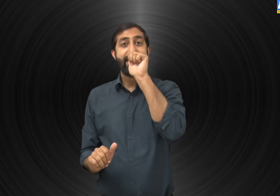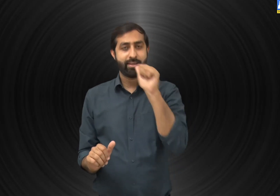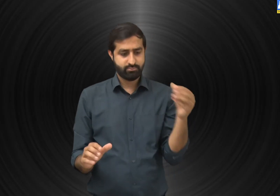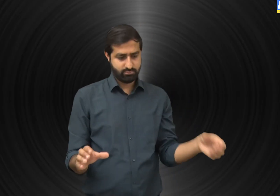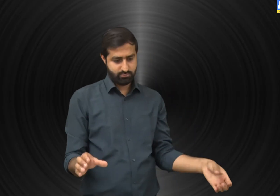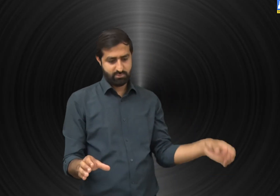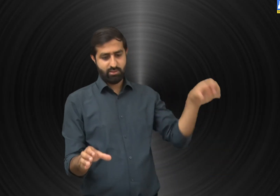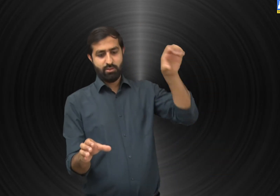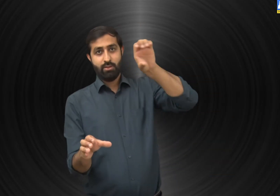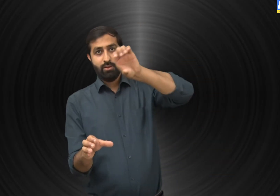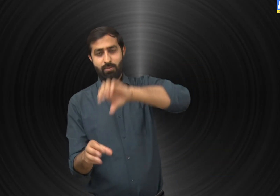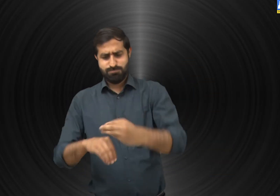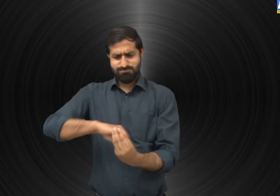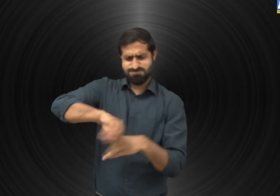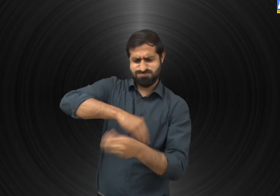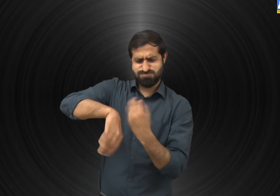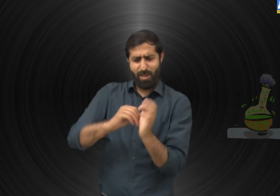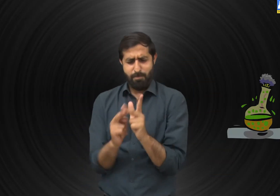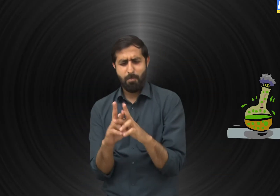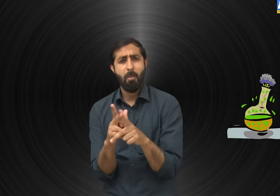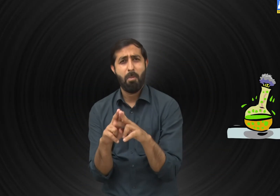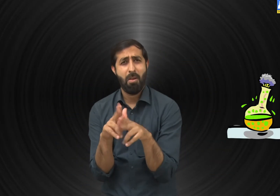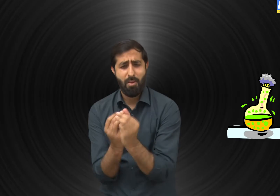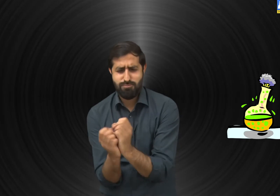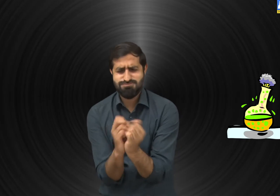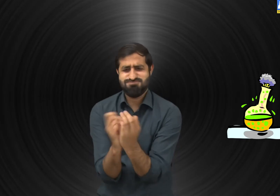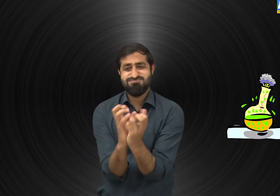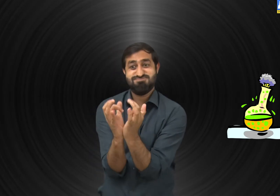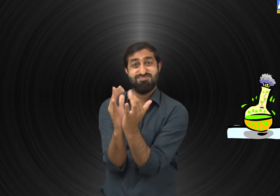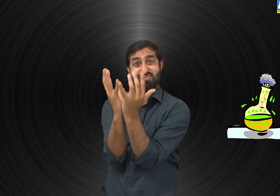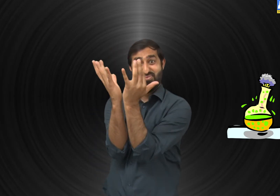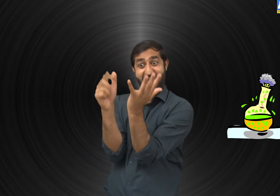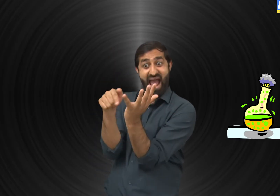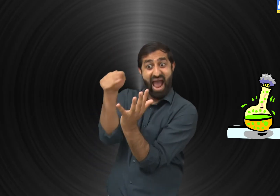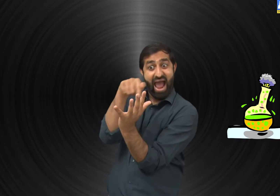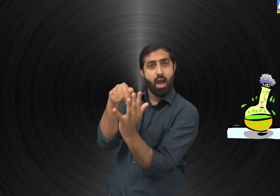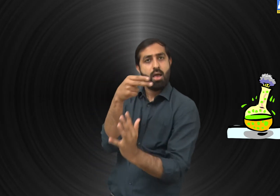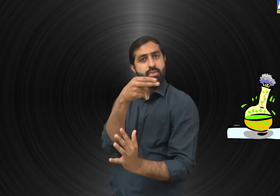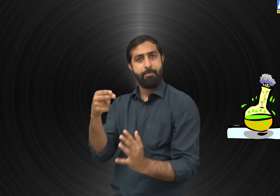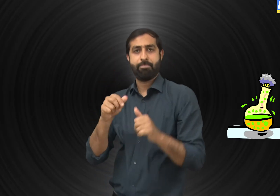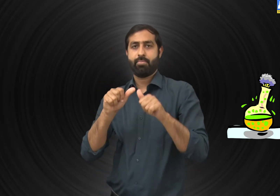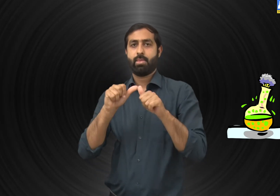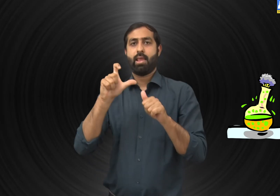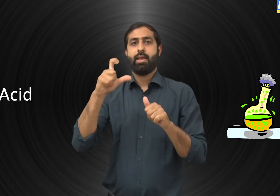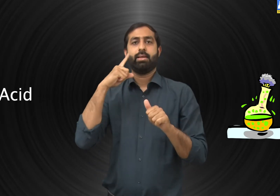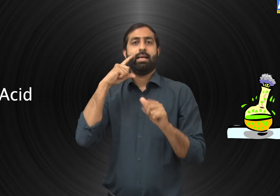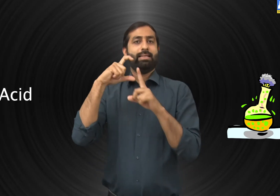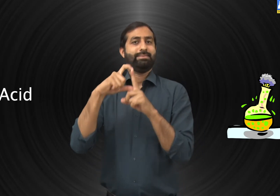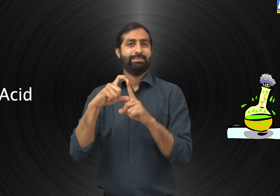produces hydrogen ions is called acid.